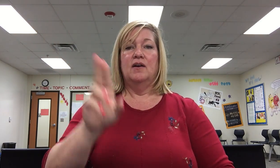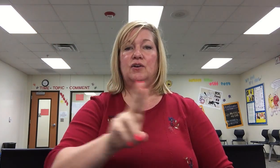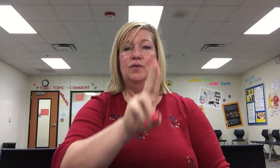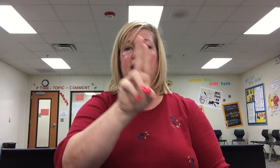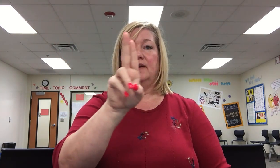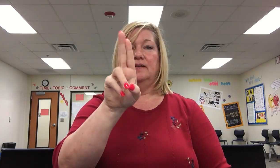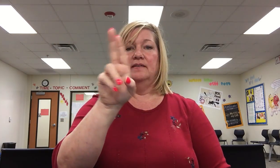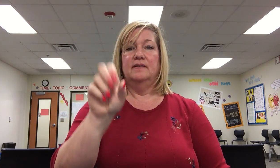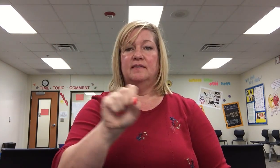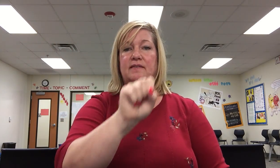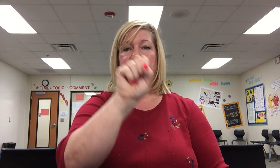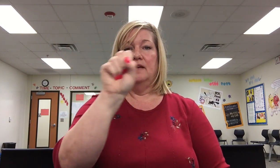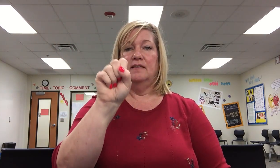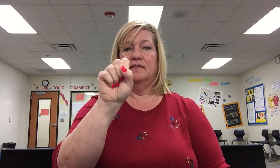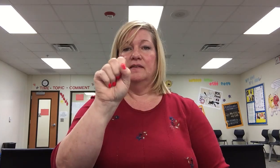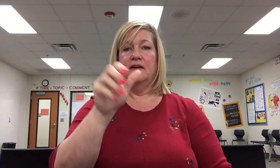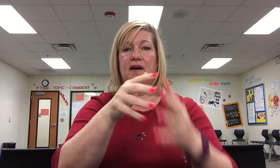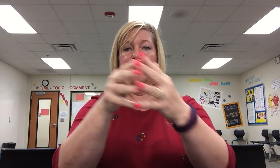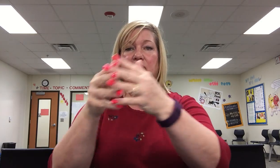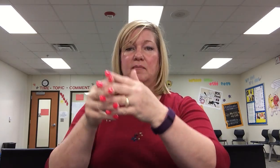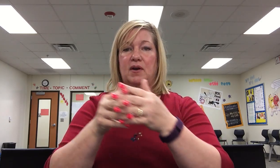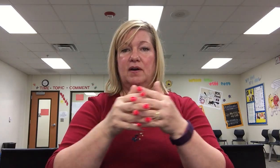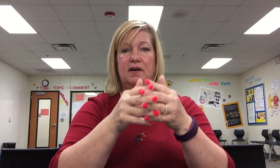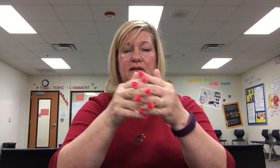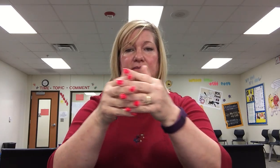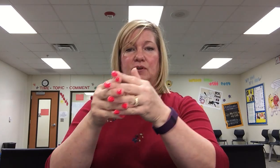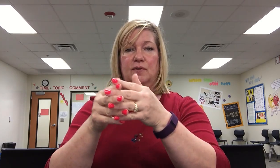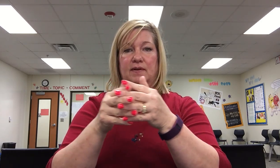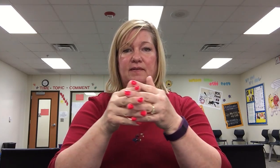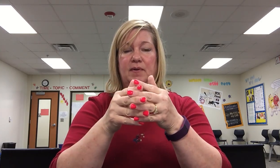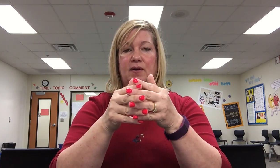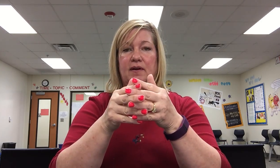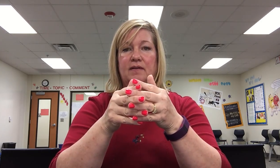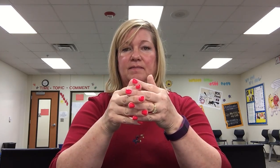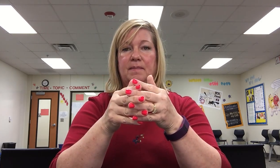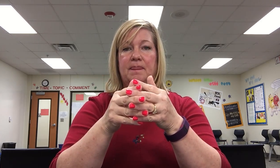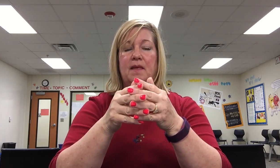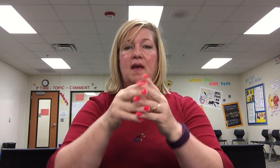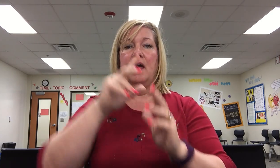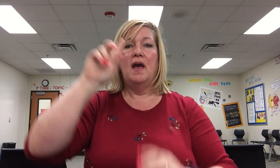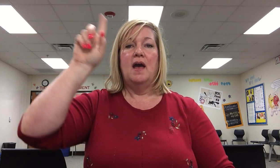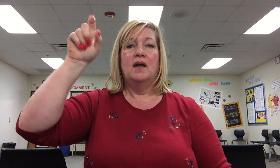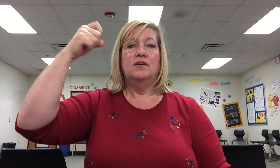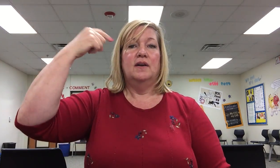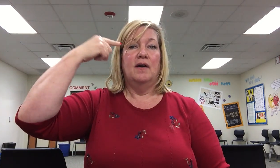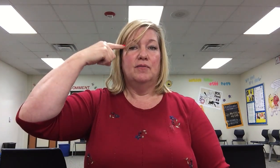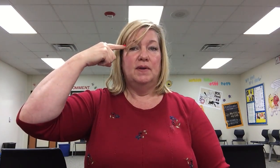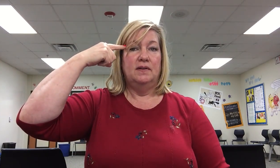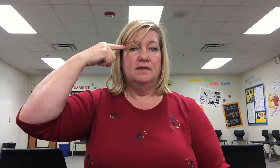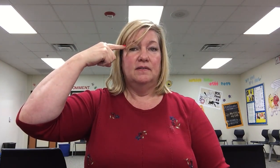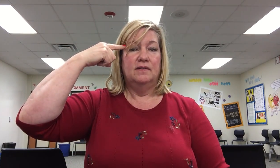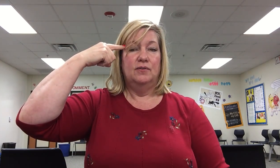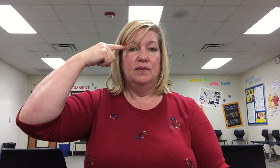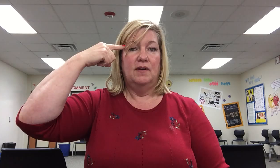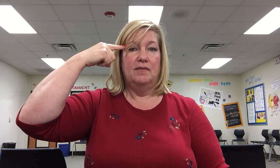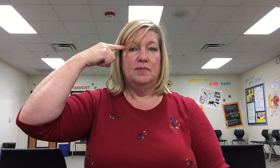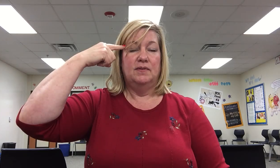United States of America, U.S. America, government, to the government,